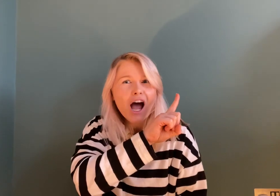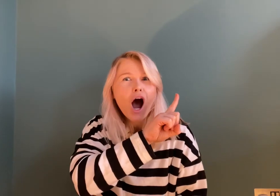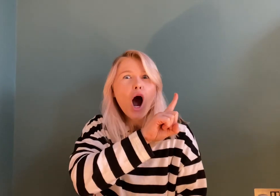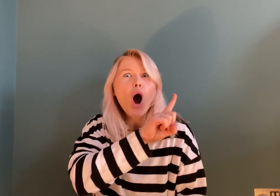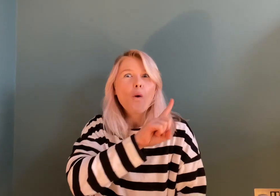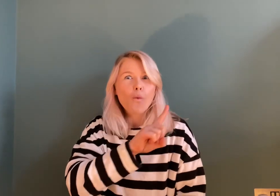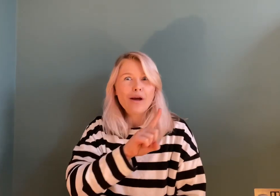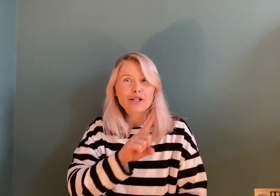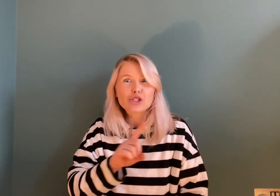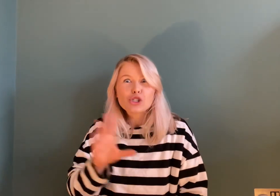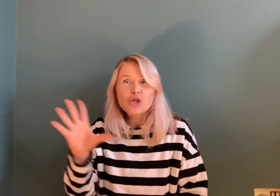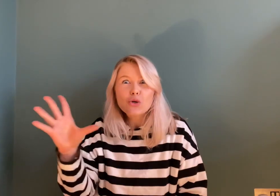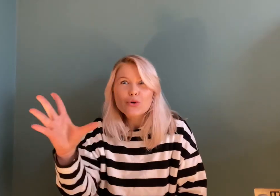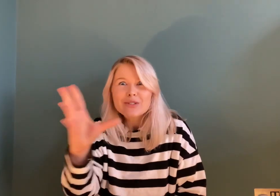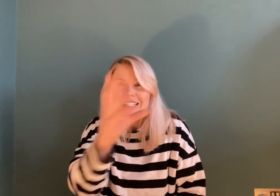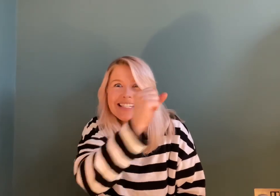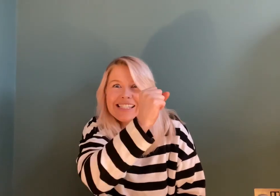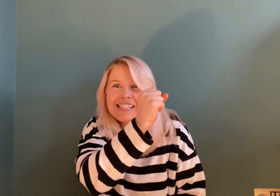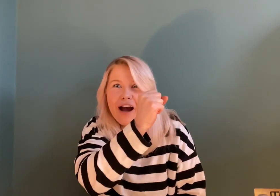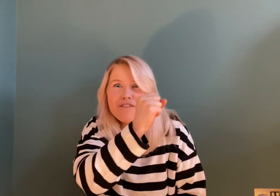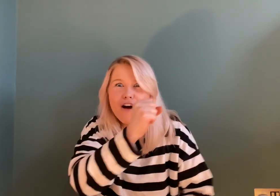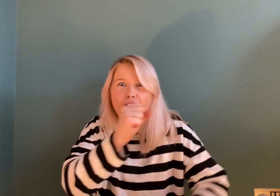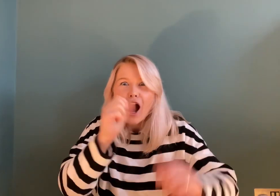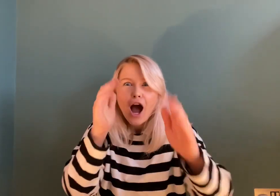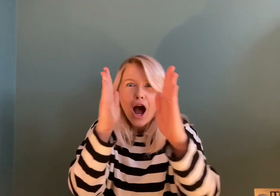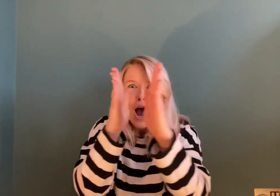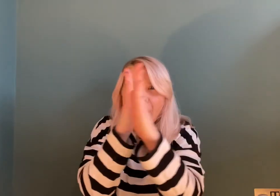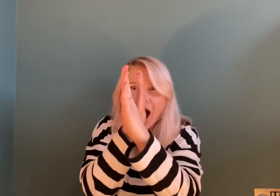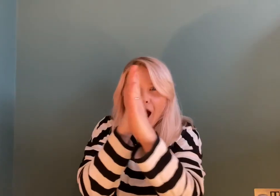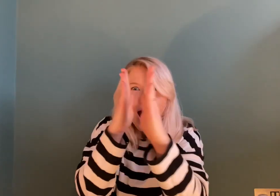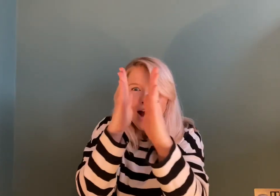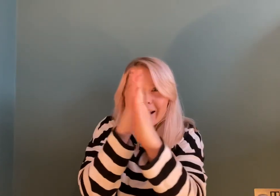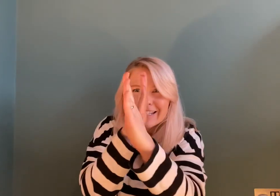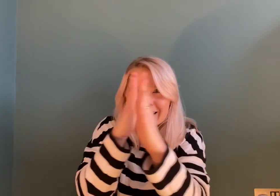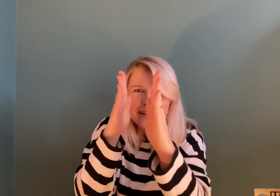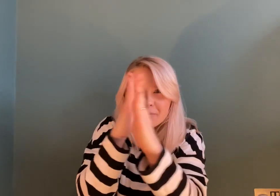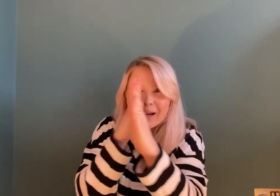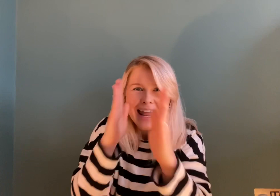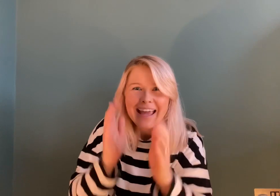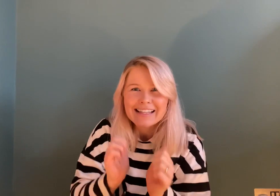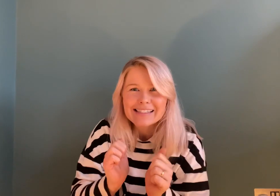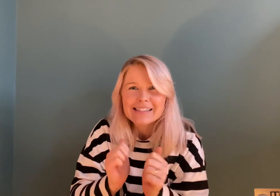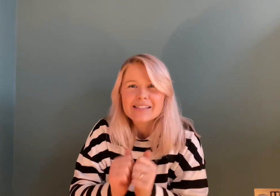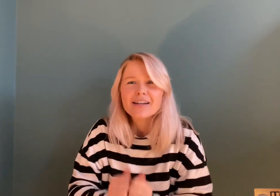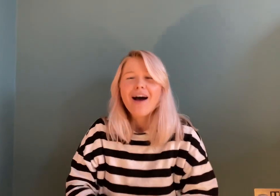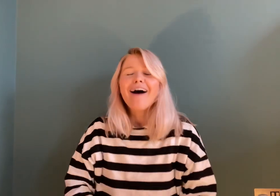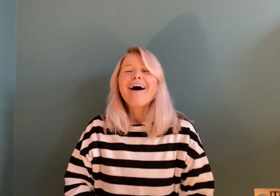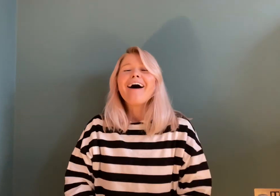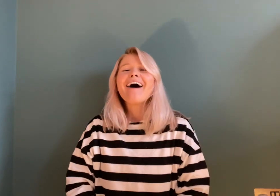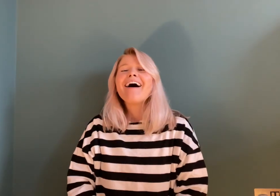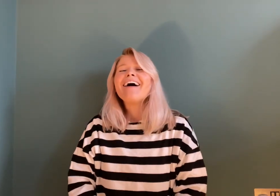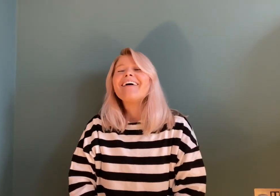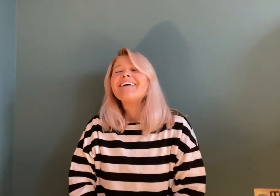we'll soon discover her hiding place. Oh,